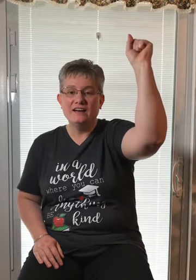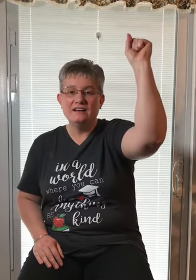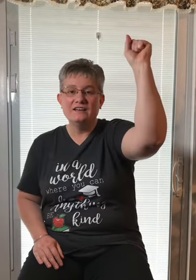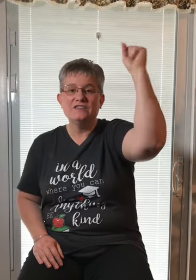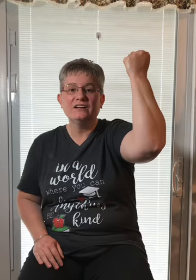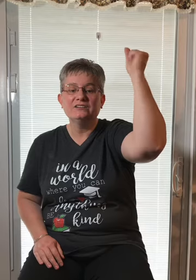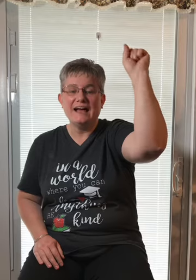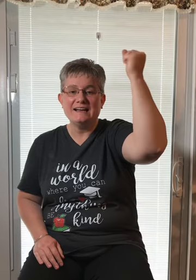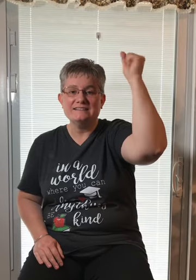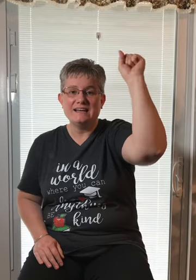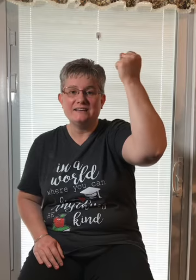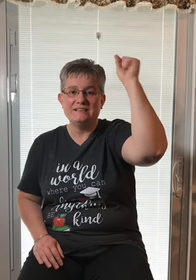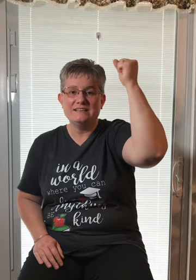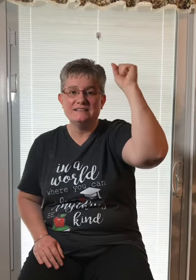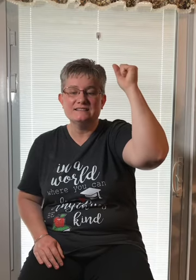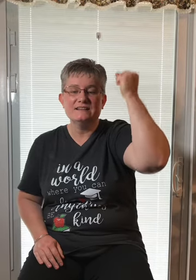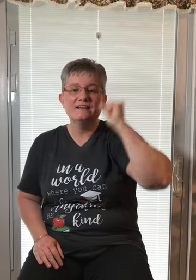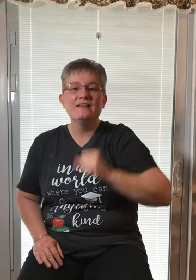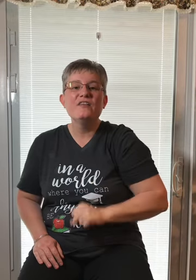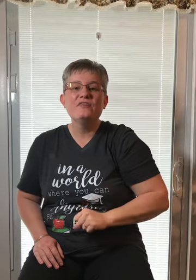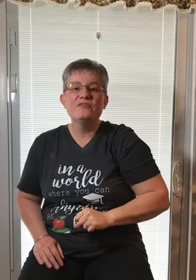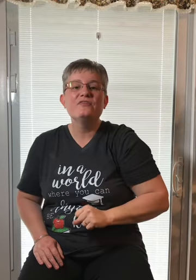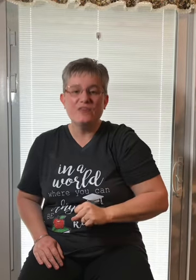The last sound is f.